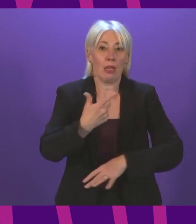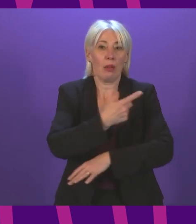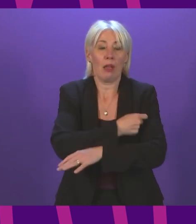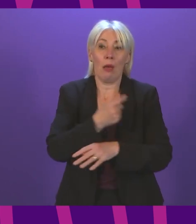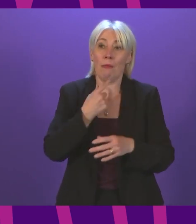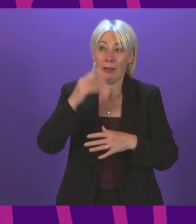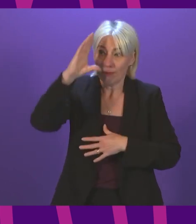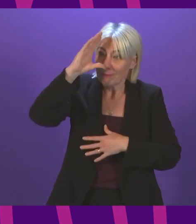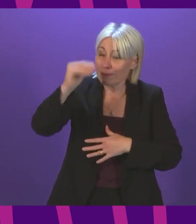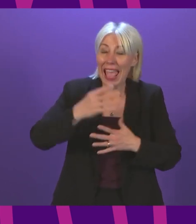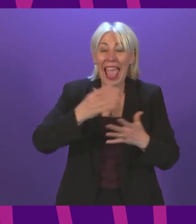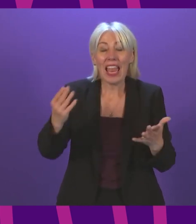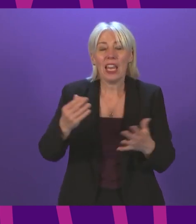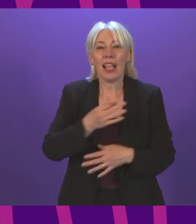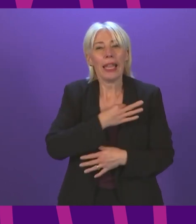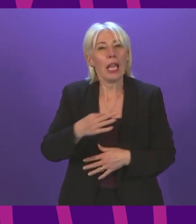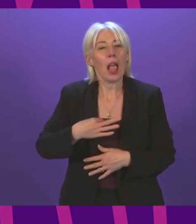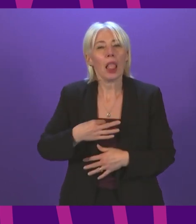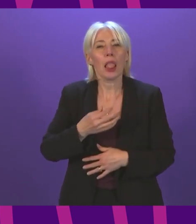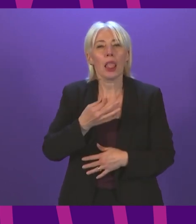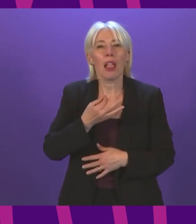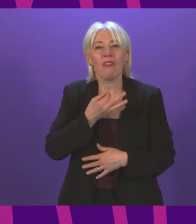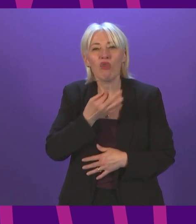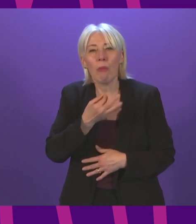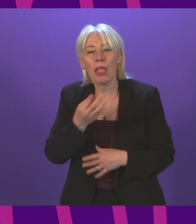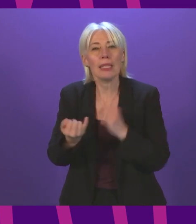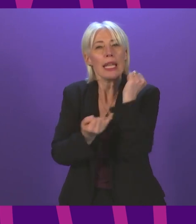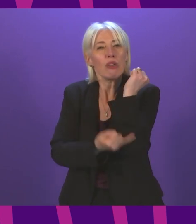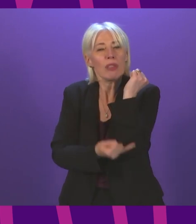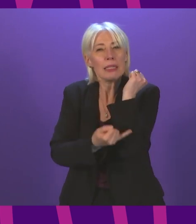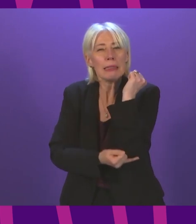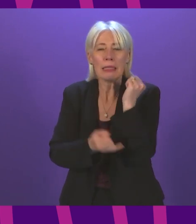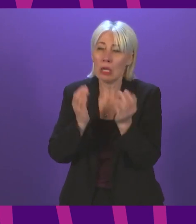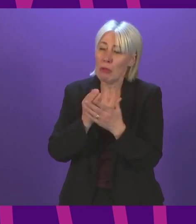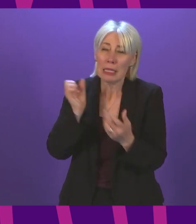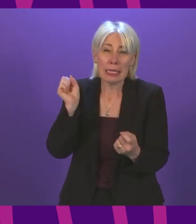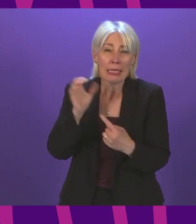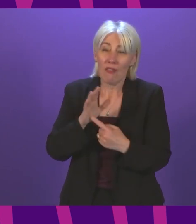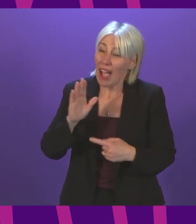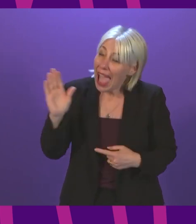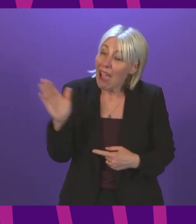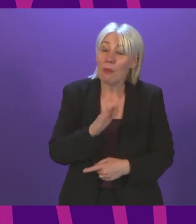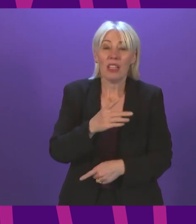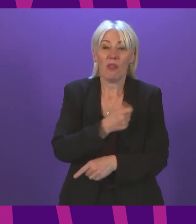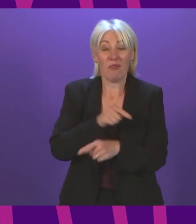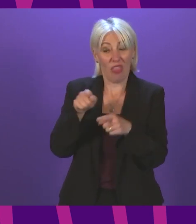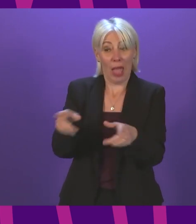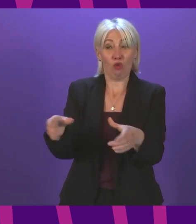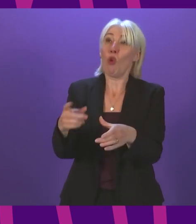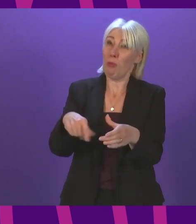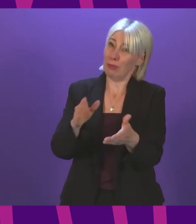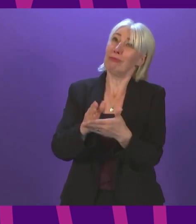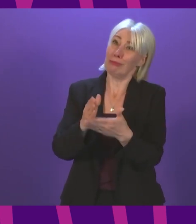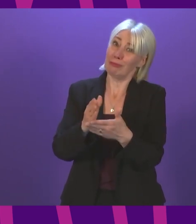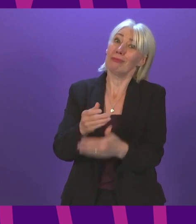anybody who has a clinical vulnerability is that it is perhaps even more important. It's important for everybody to get vaccinated, but get vaccinated